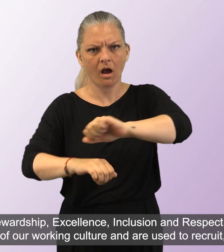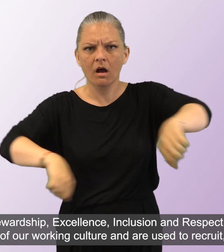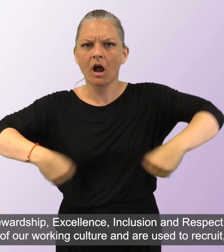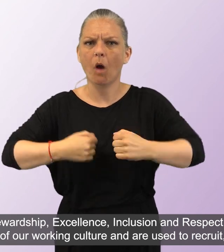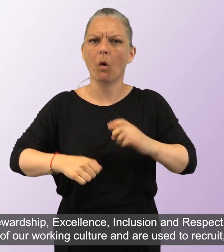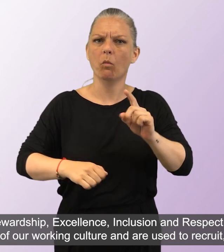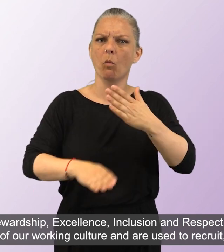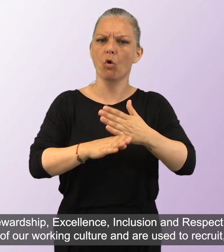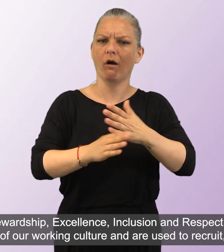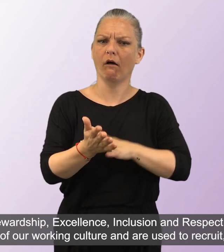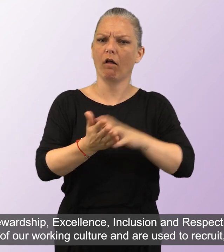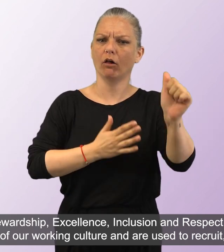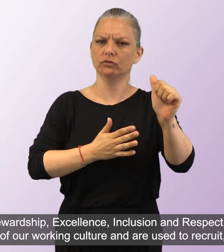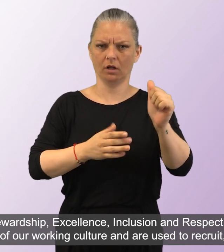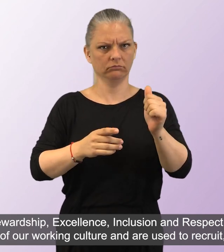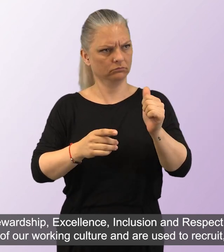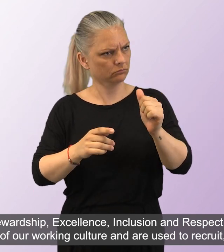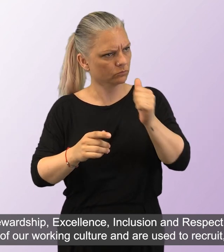recruit, manage and develop our staff.